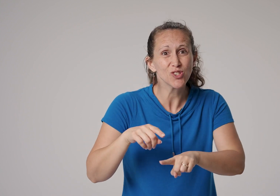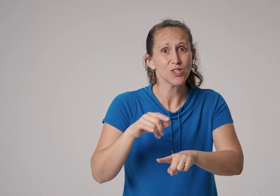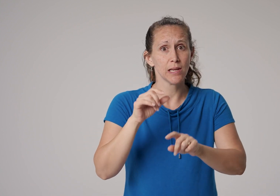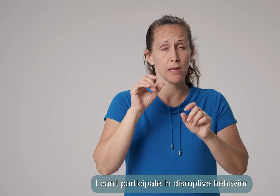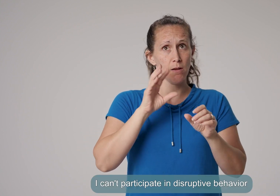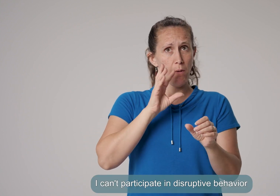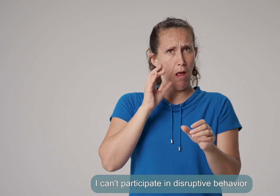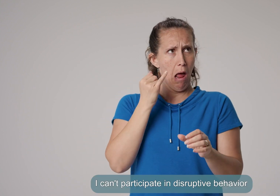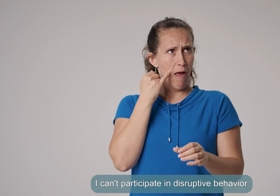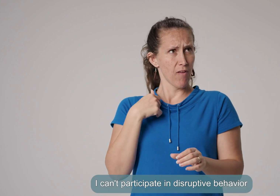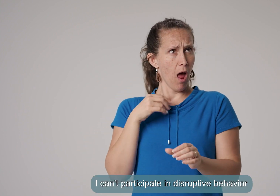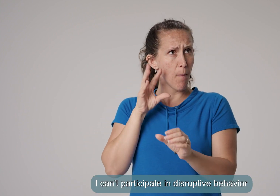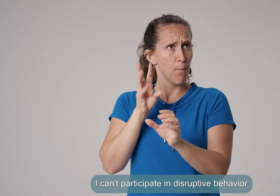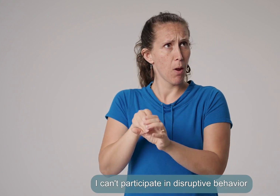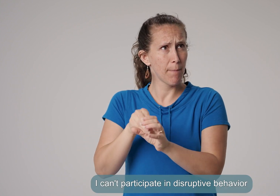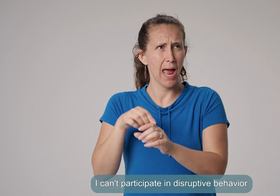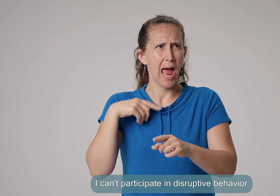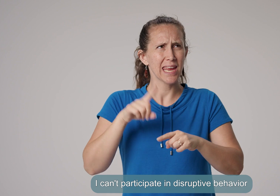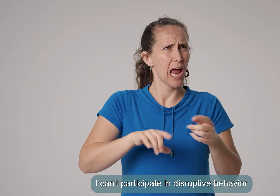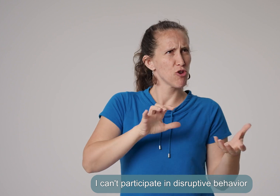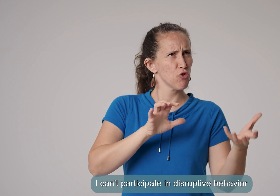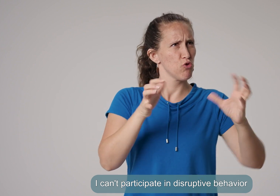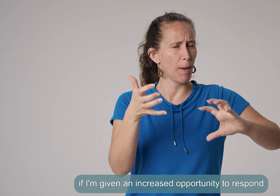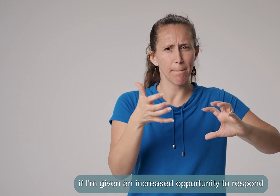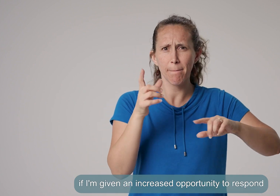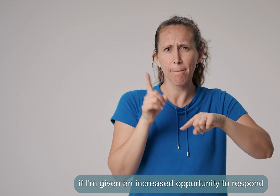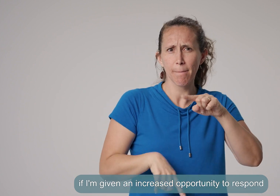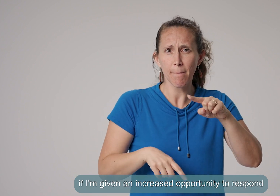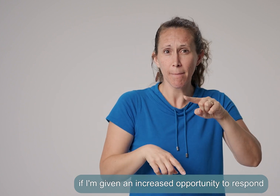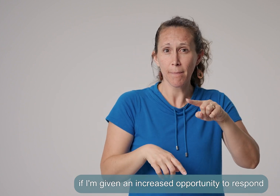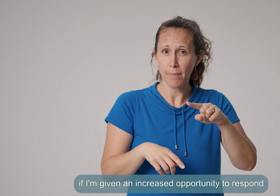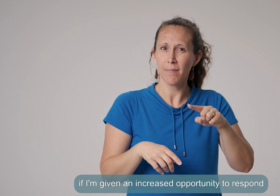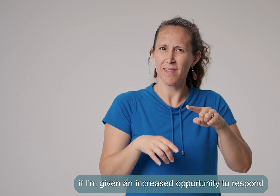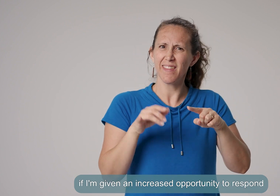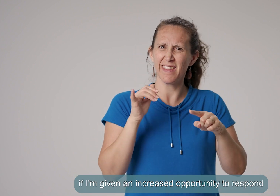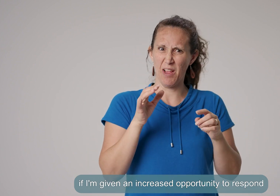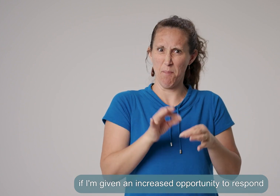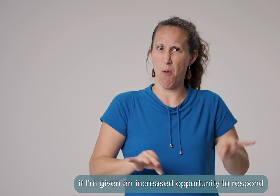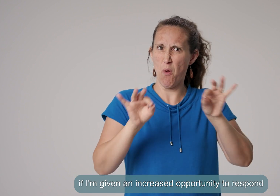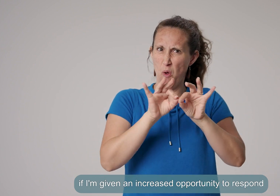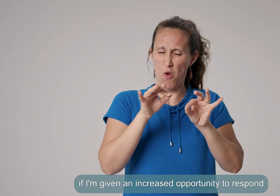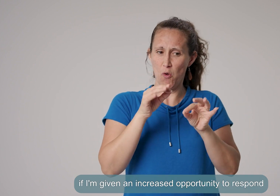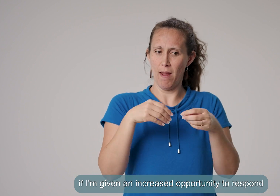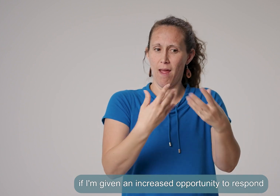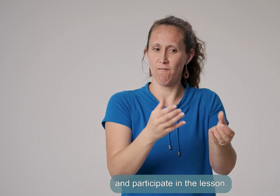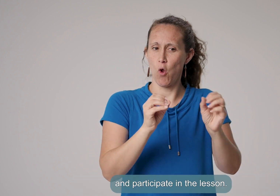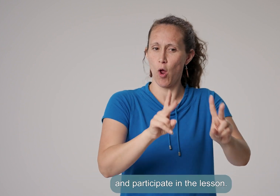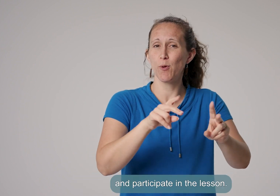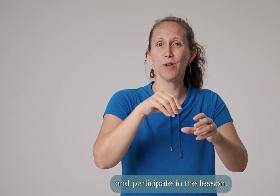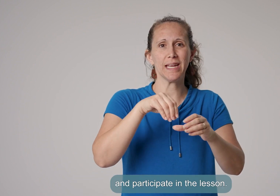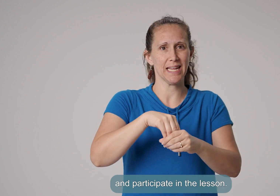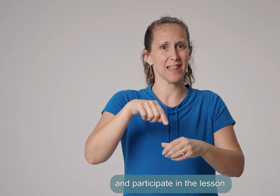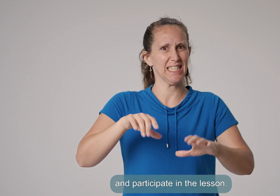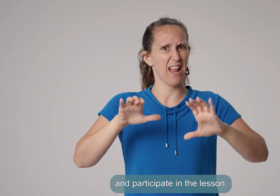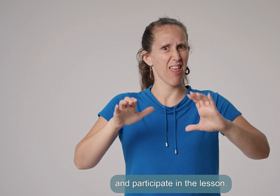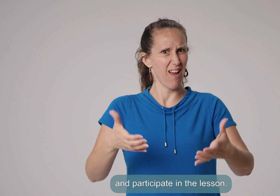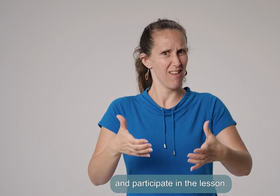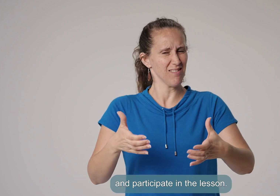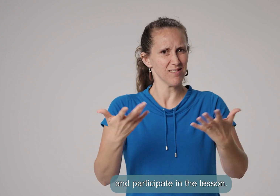I can't participate in disruptive behaviour if I'm given an increased opportunity to respond and participate in the lesson.